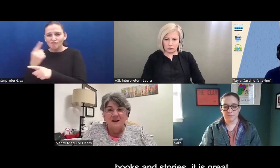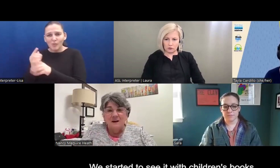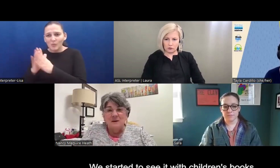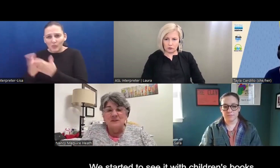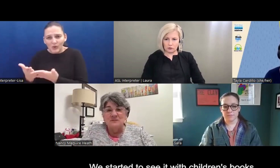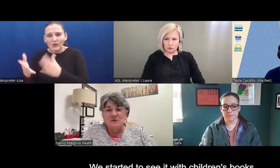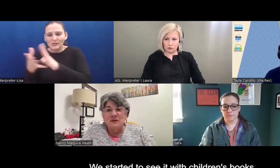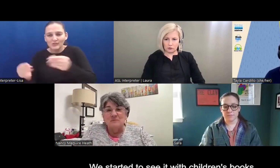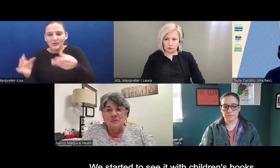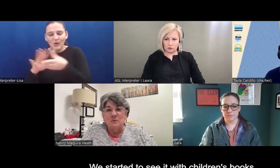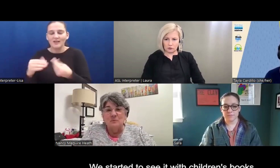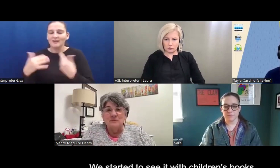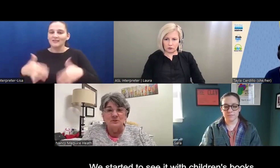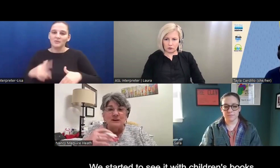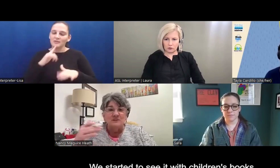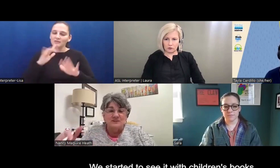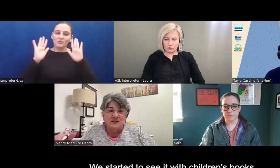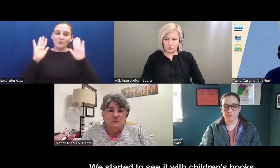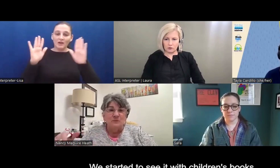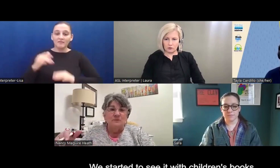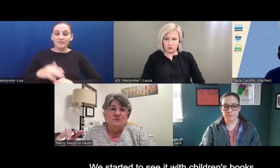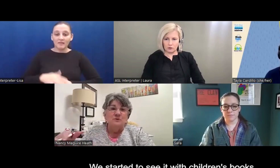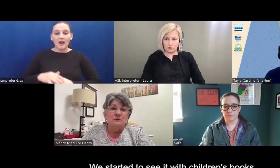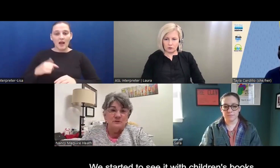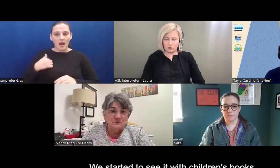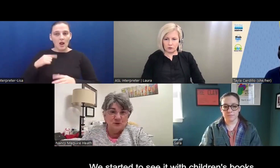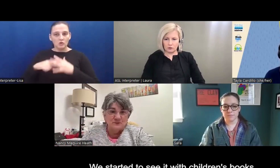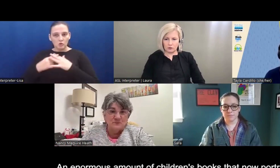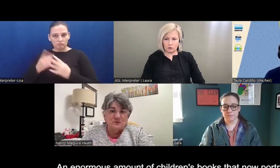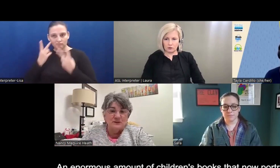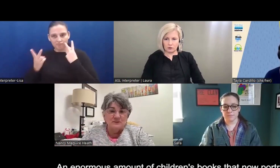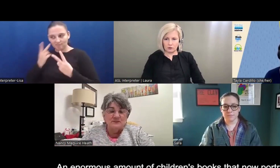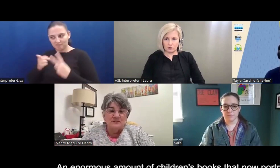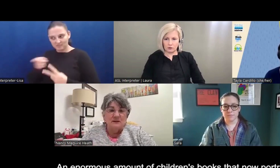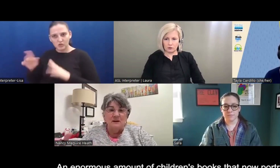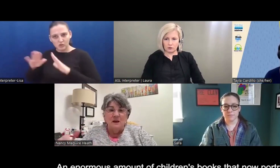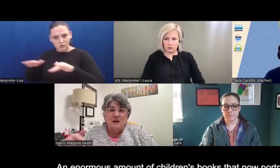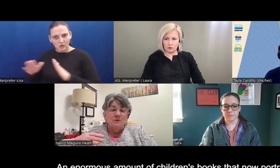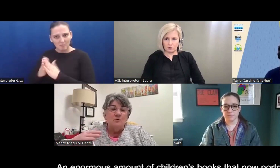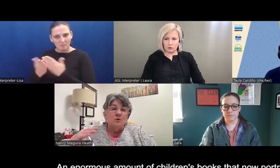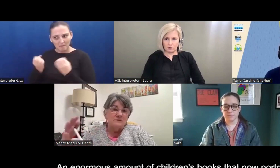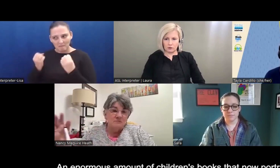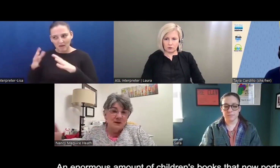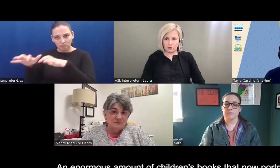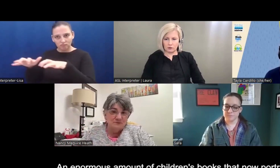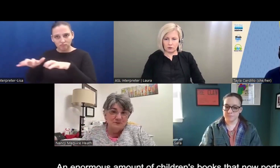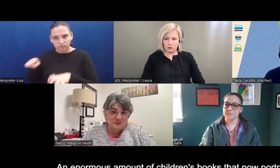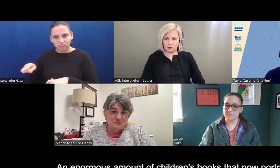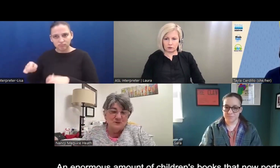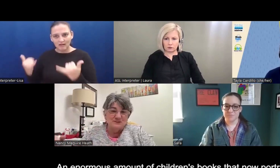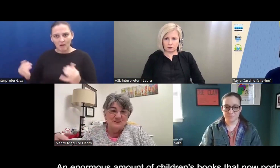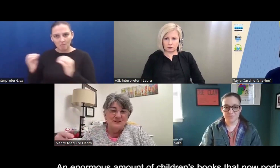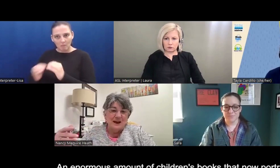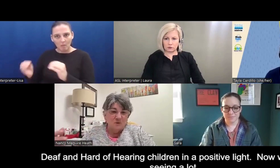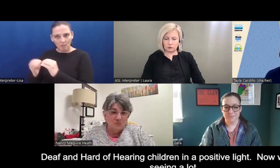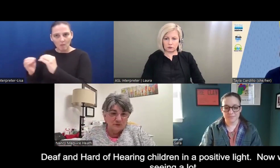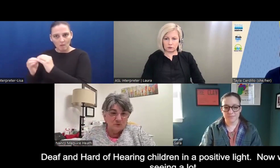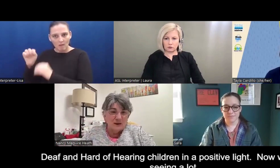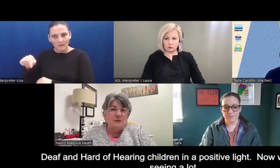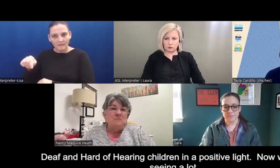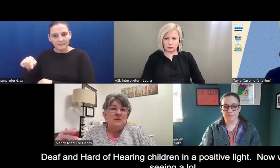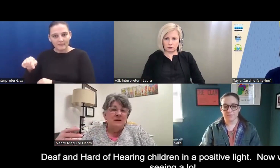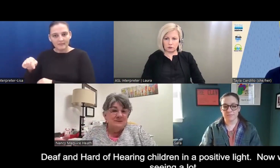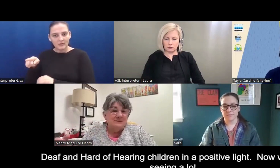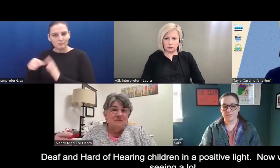great. Well, we started to see it with children's books. We started to see an enormous amount of children's books that now